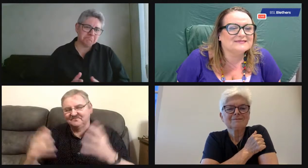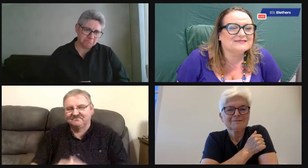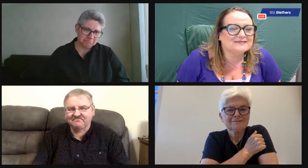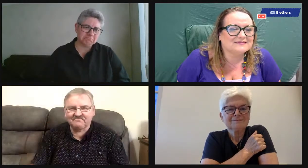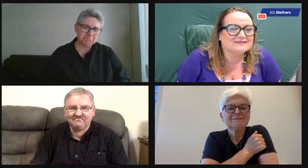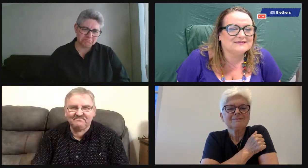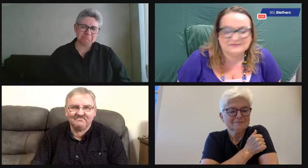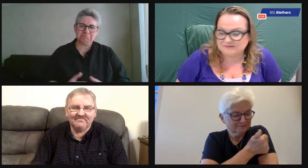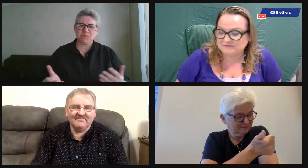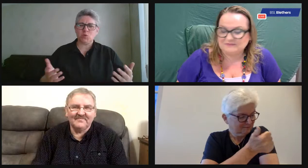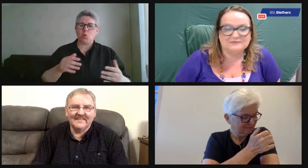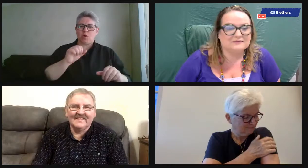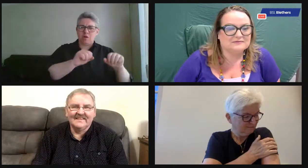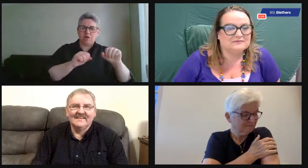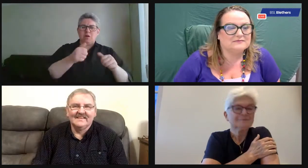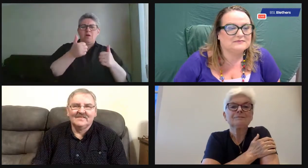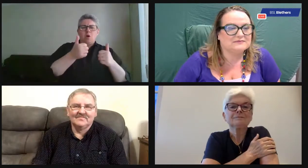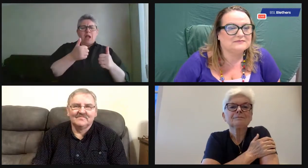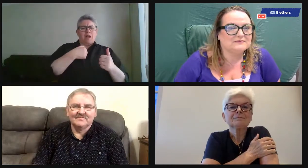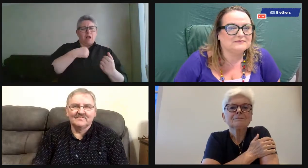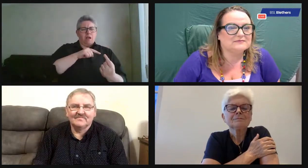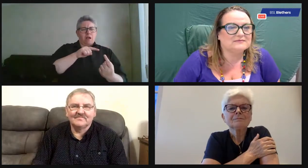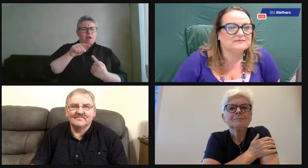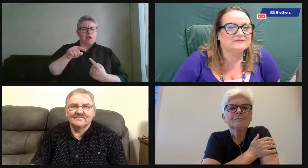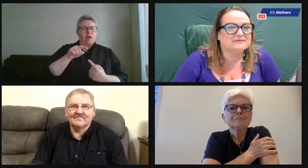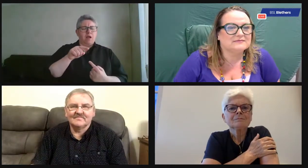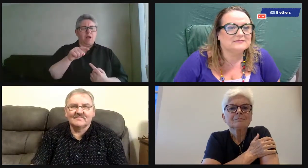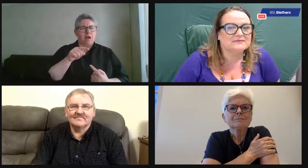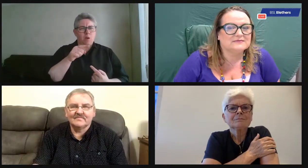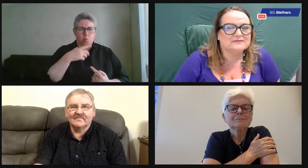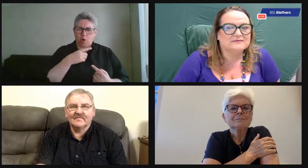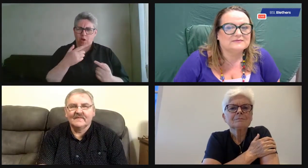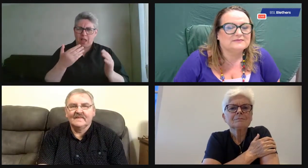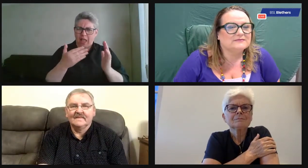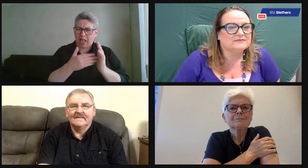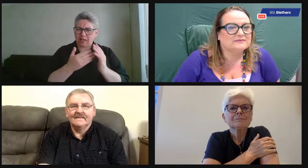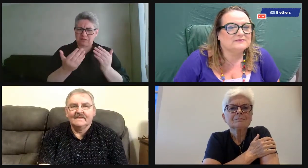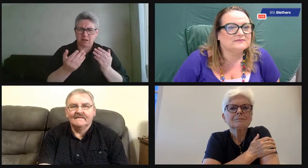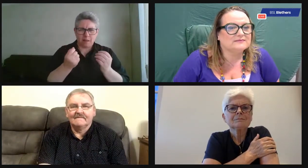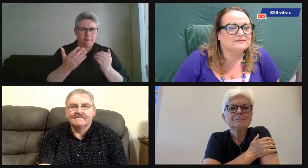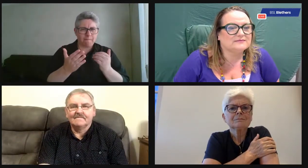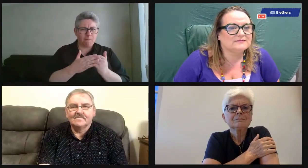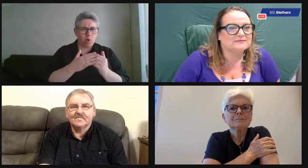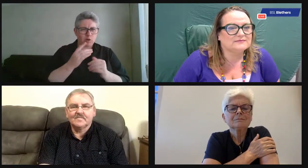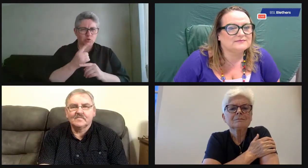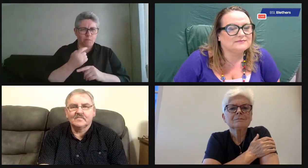to two weeks to suit everyone. So you have to be adaptable as well. Right. Okay. And volunteers can do that.